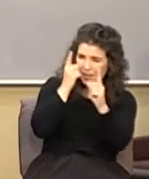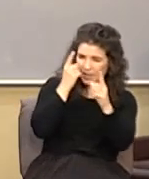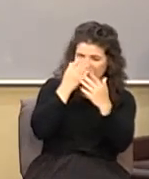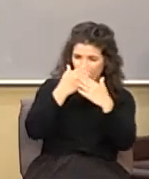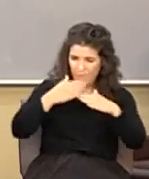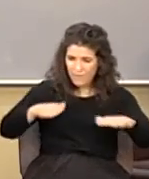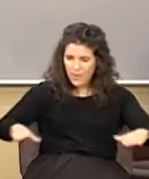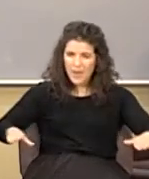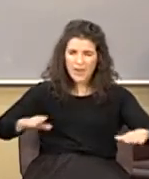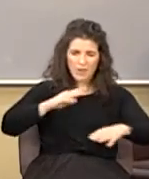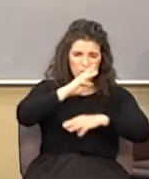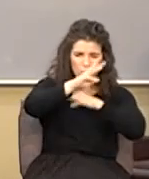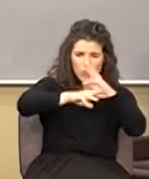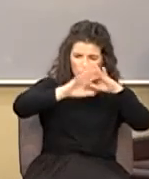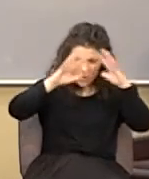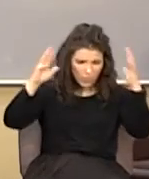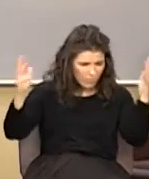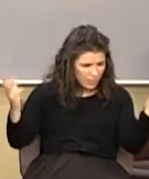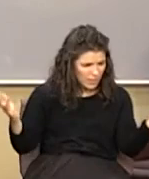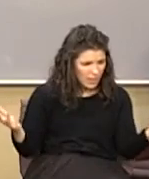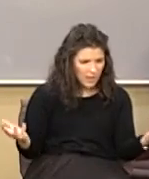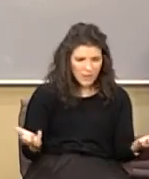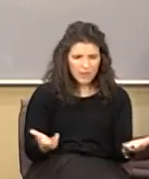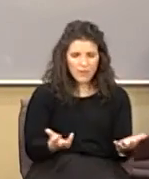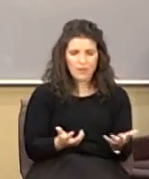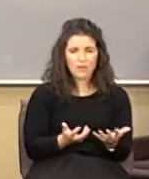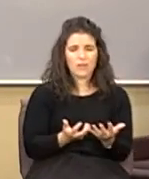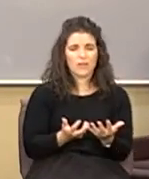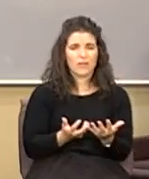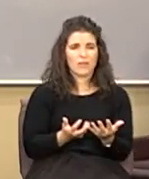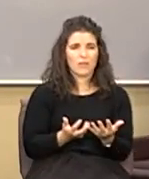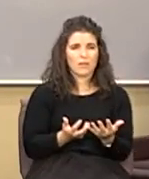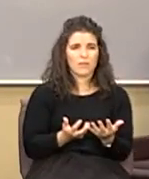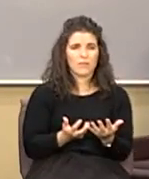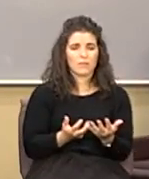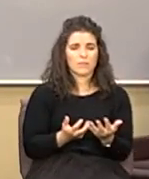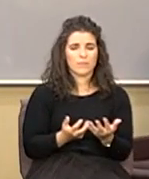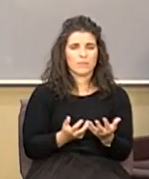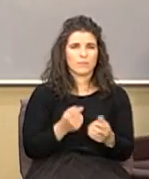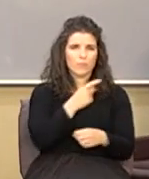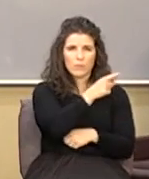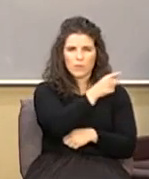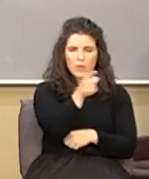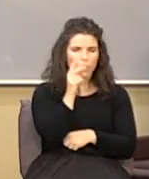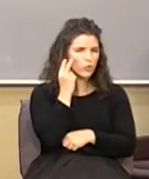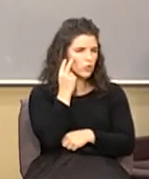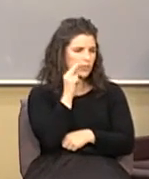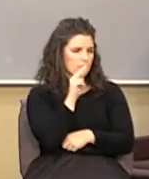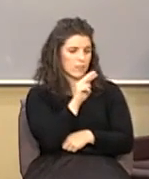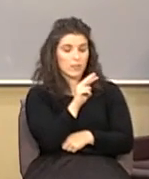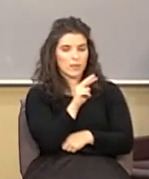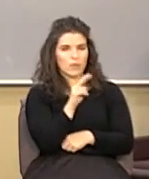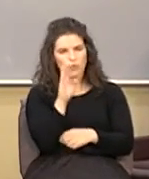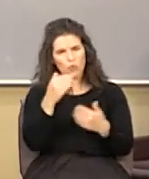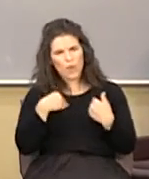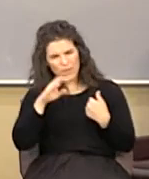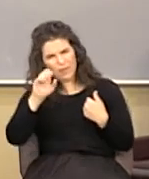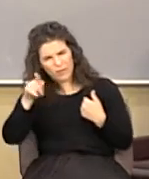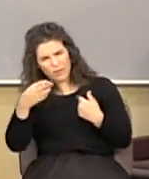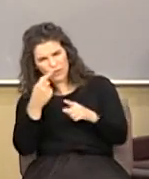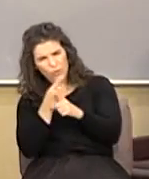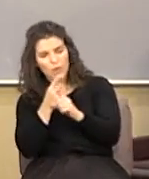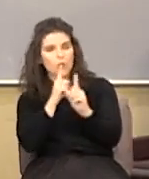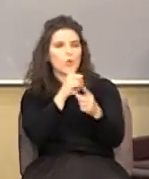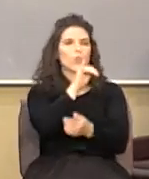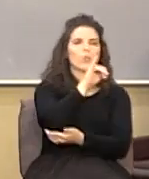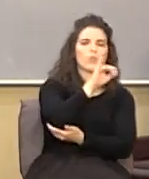around the planet. And what you're seeing as we live, you've got Ephesians, right? Come over with